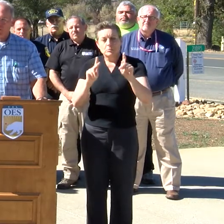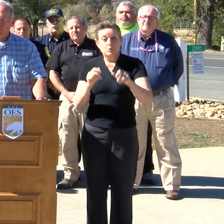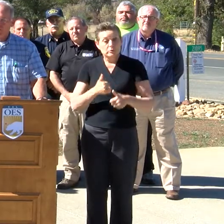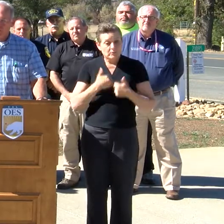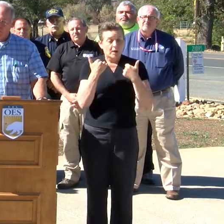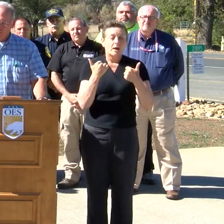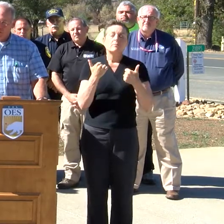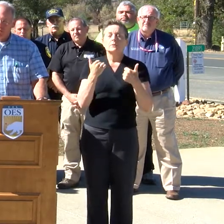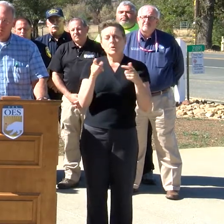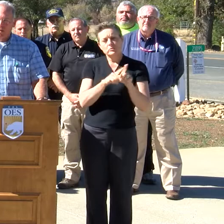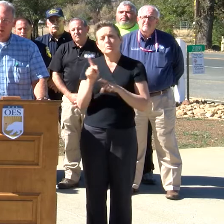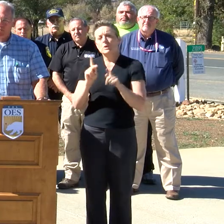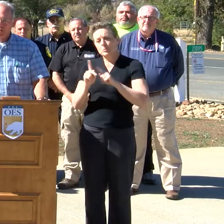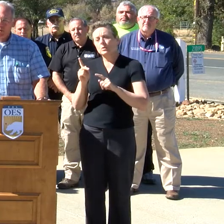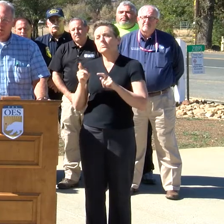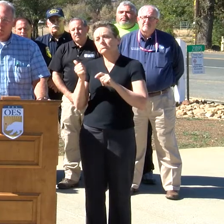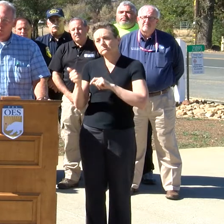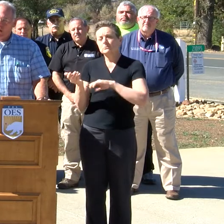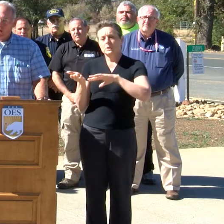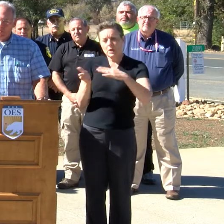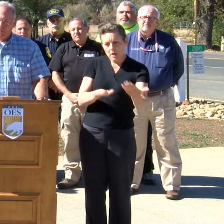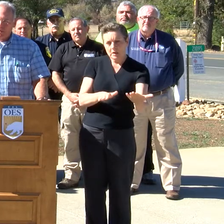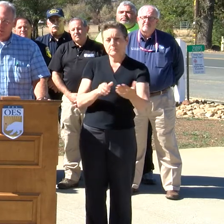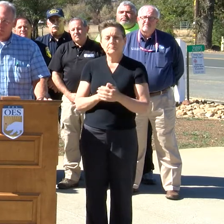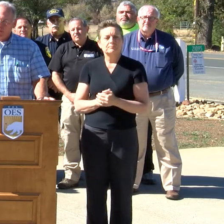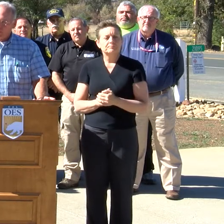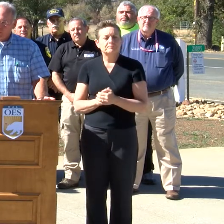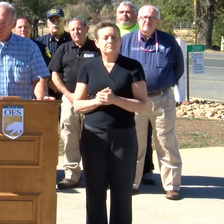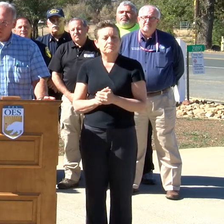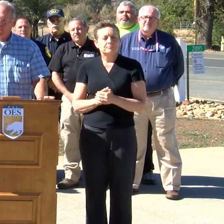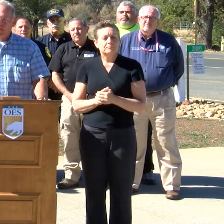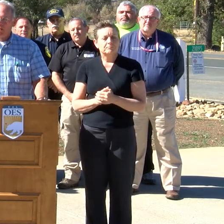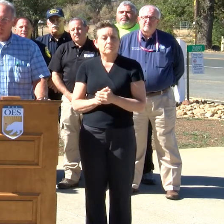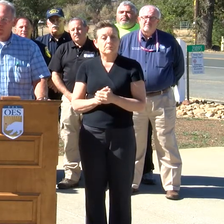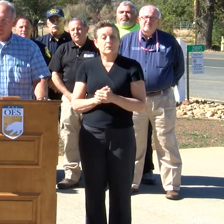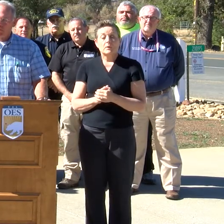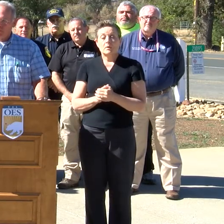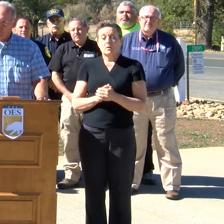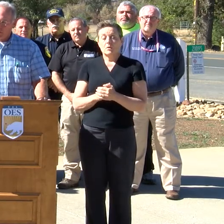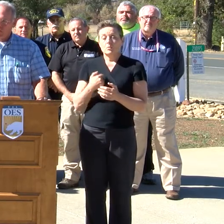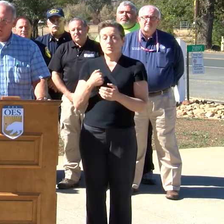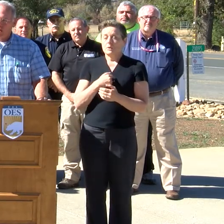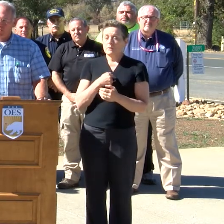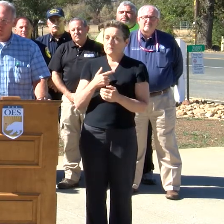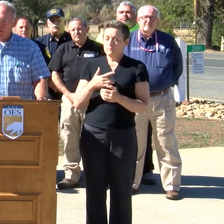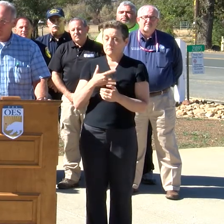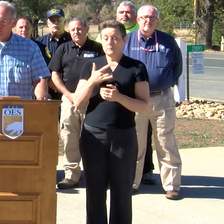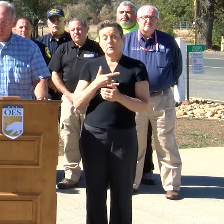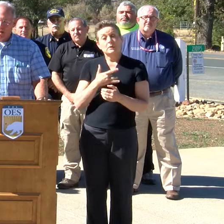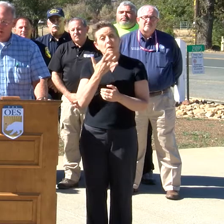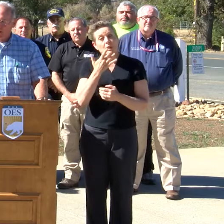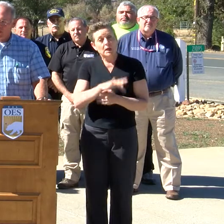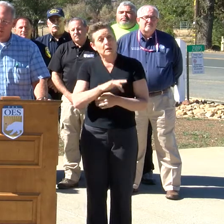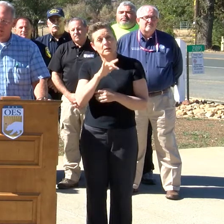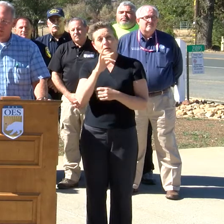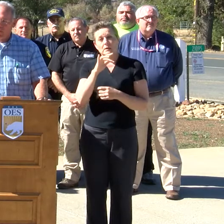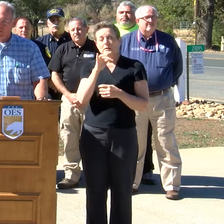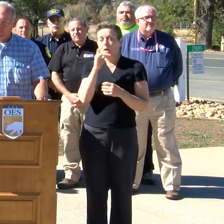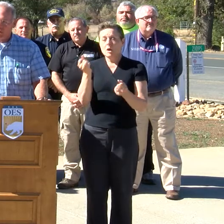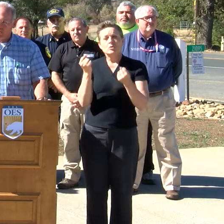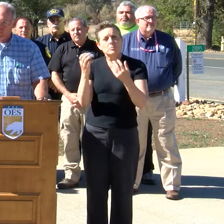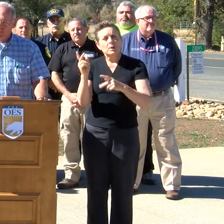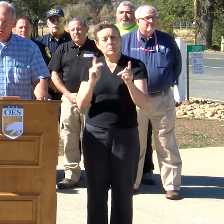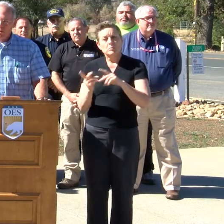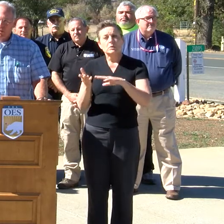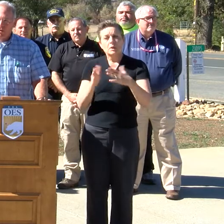unfortunately those that did lose their lives. We are, if we can be encouraged by this, by the minimal loss of life. It does not in any way take